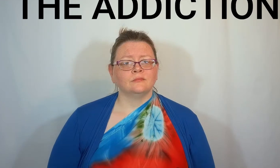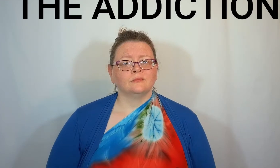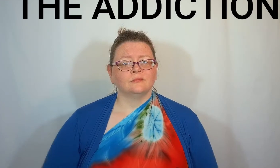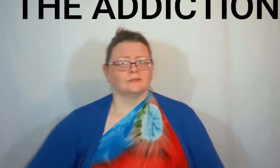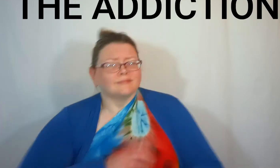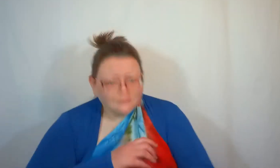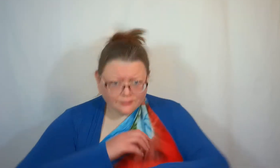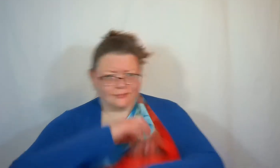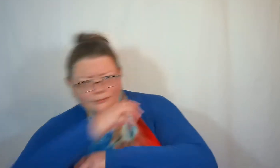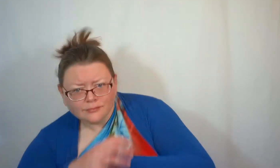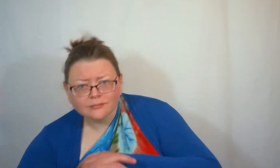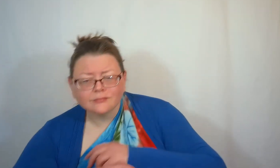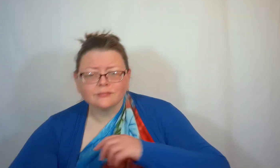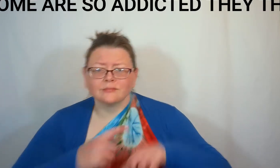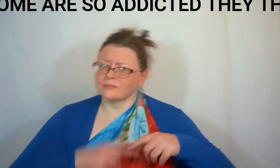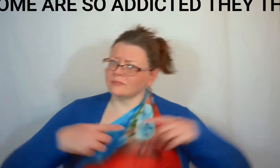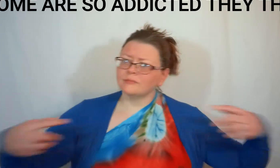I stumble through it anyway